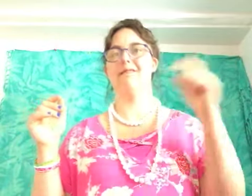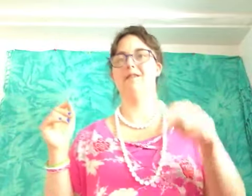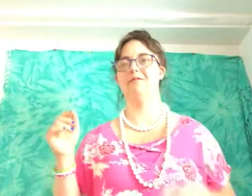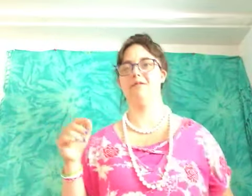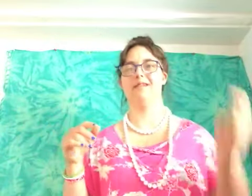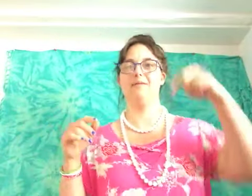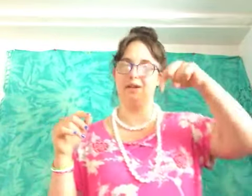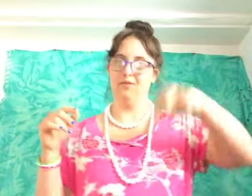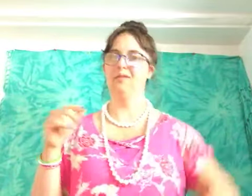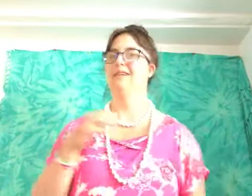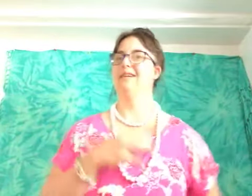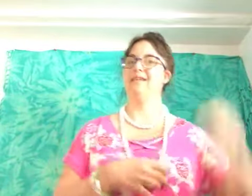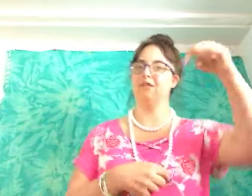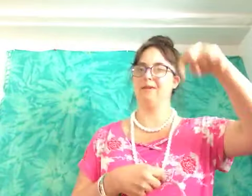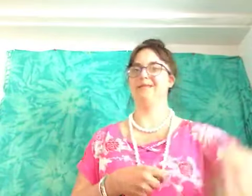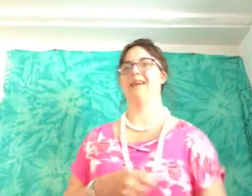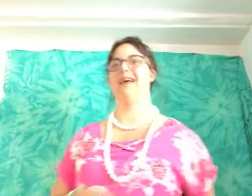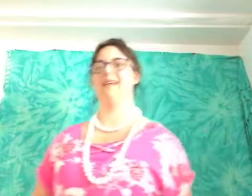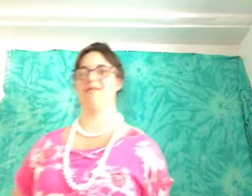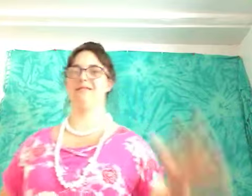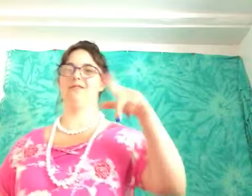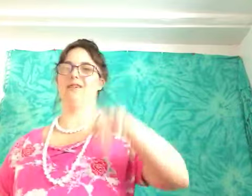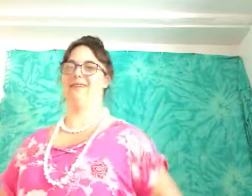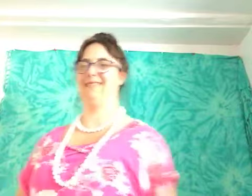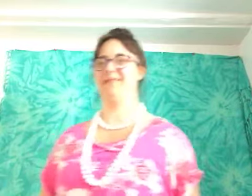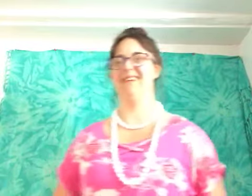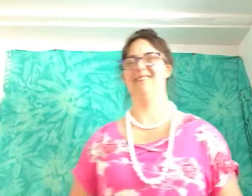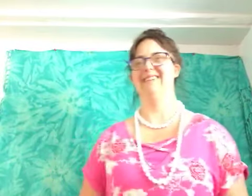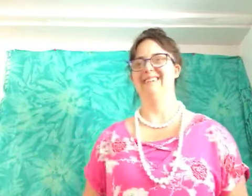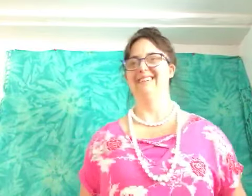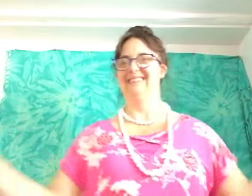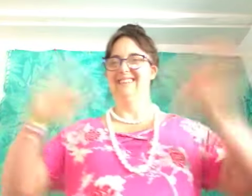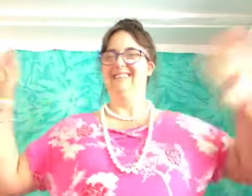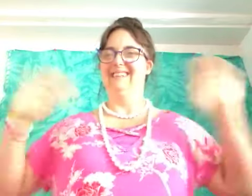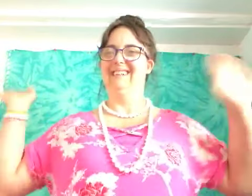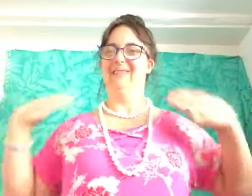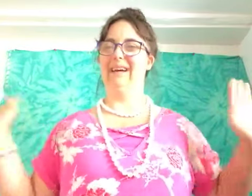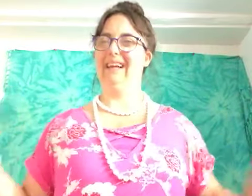videos you can let me know in the comments and i will see you in my next video right